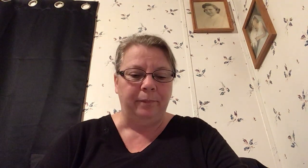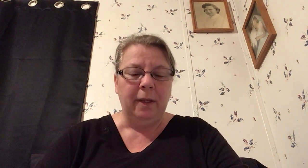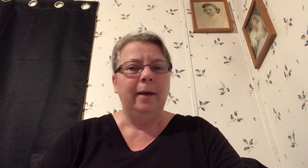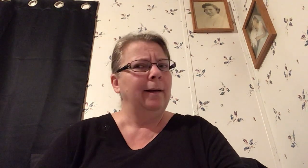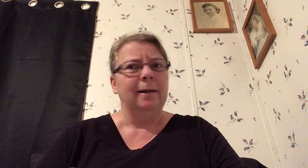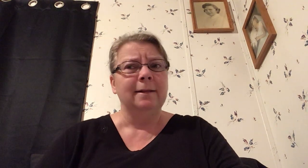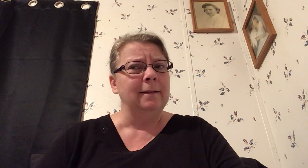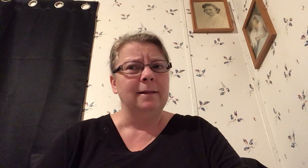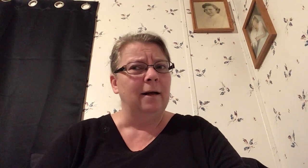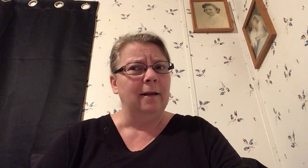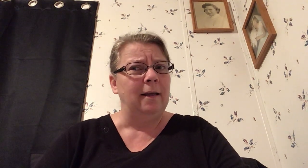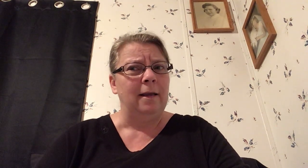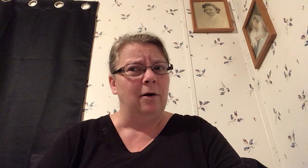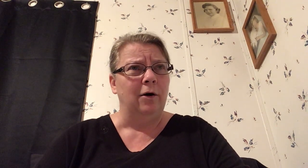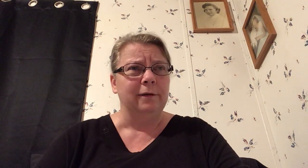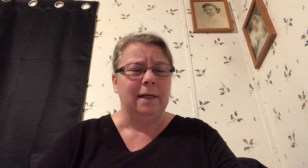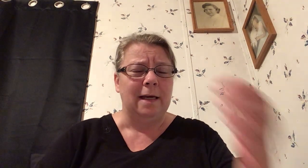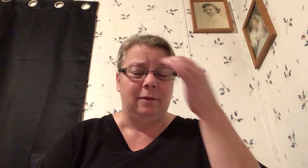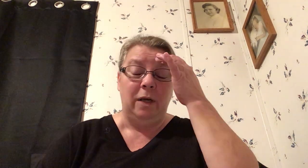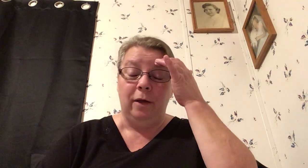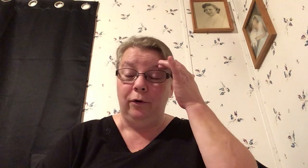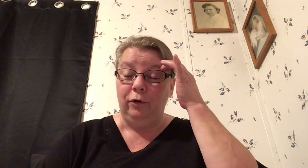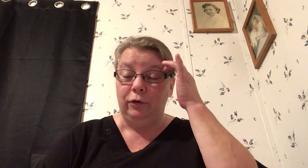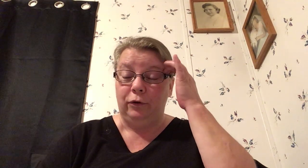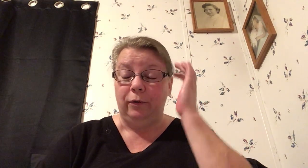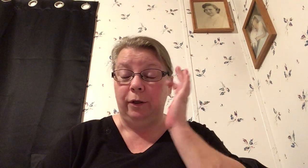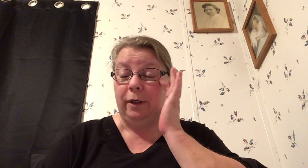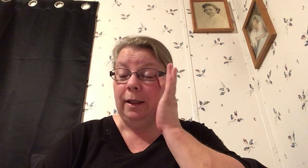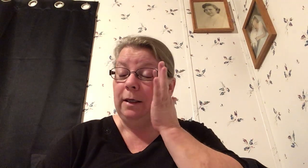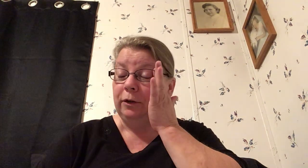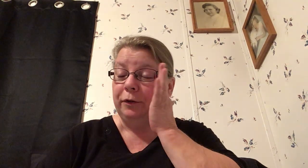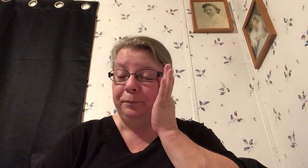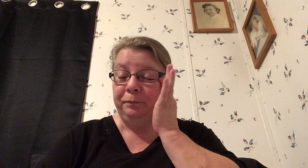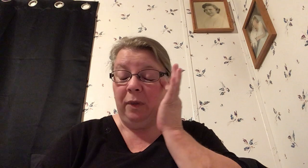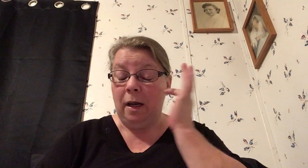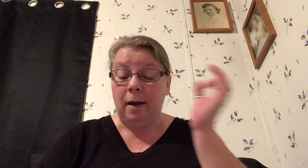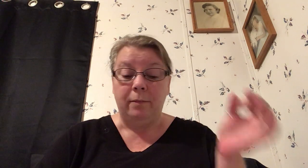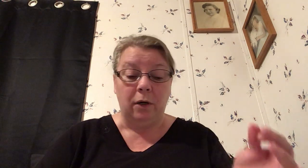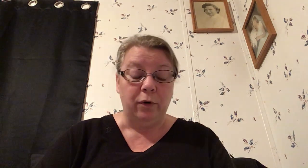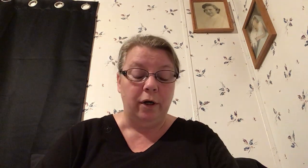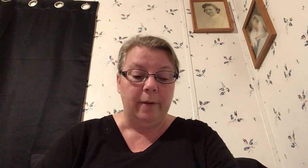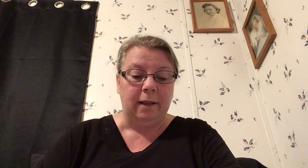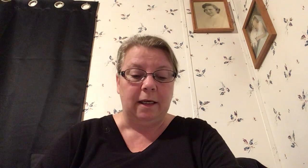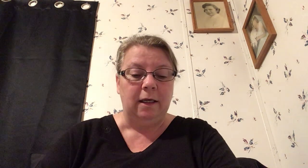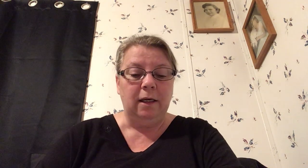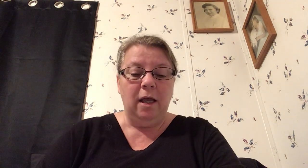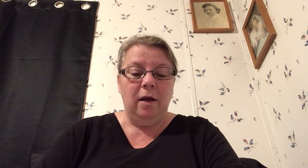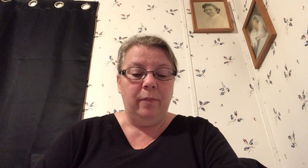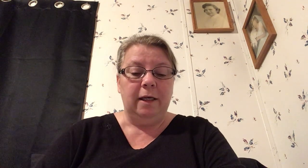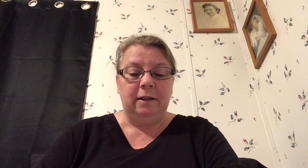because it's not like he calls and asks me how the girls are doing or anything so I'm not worried about that but